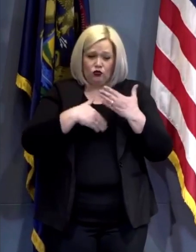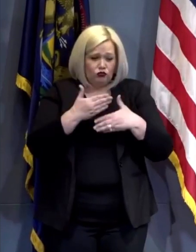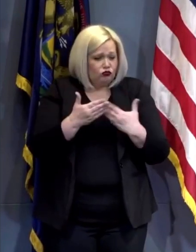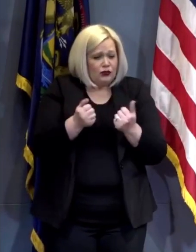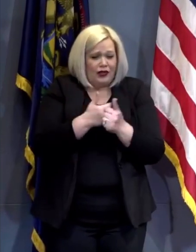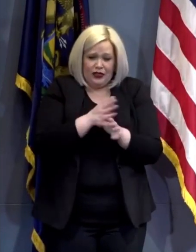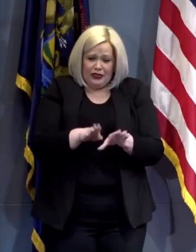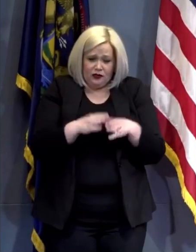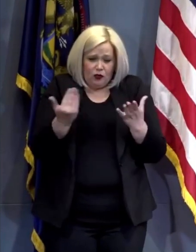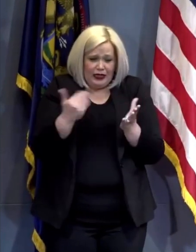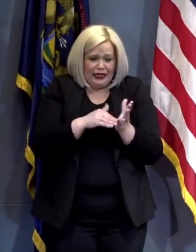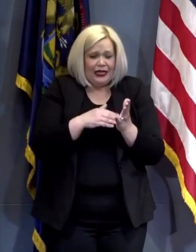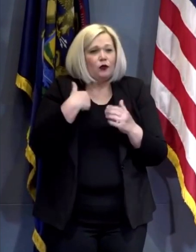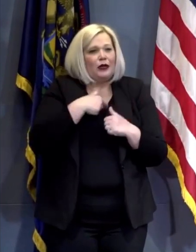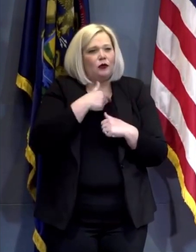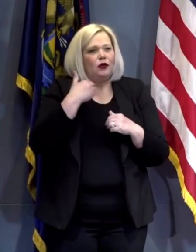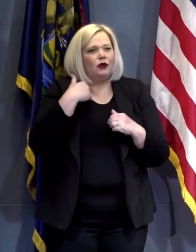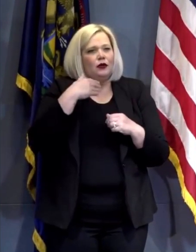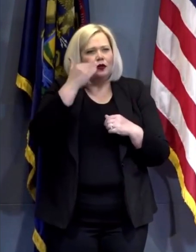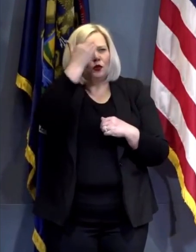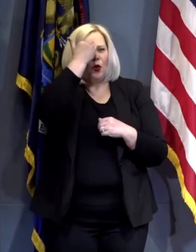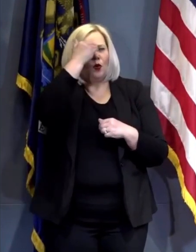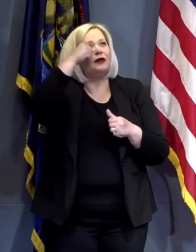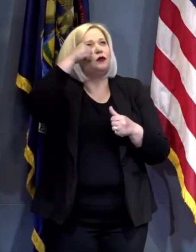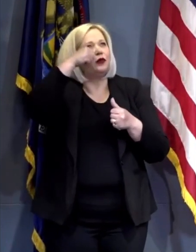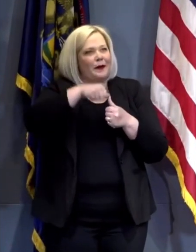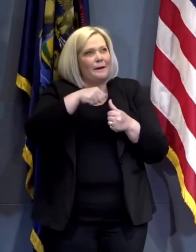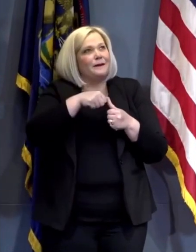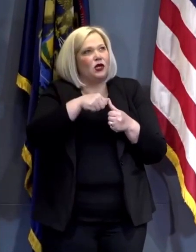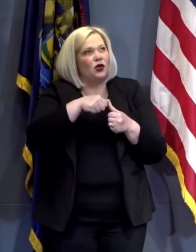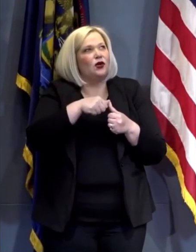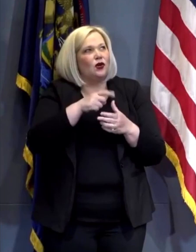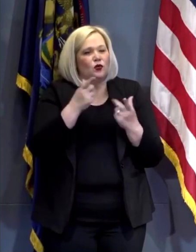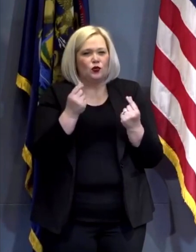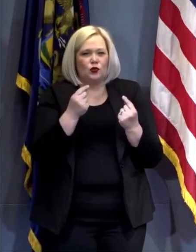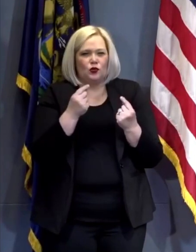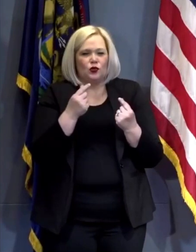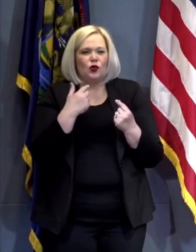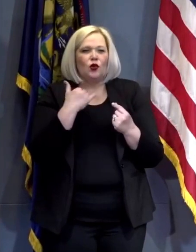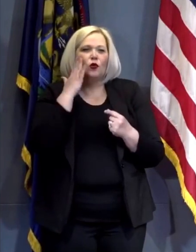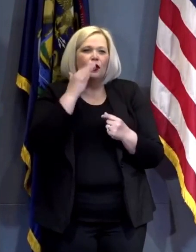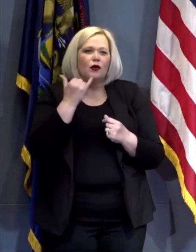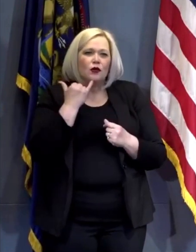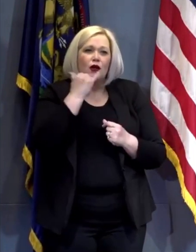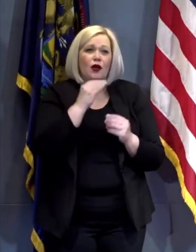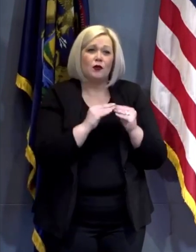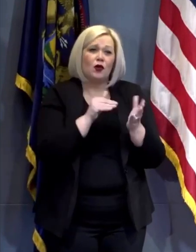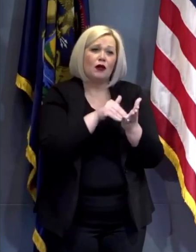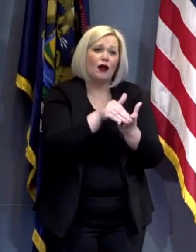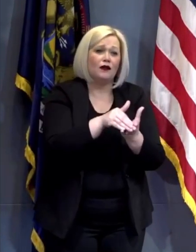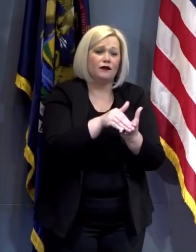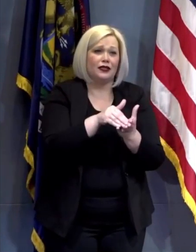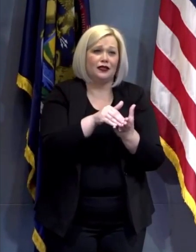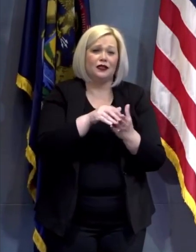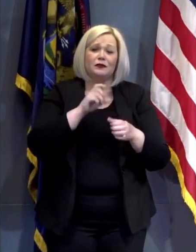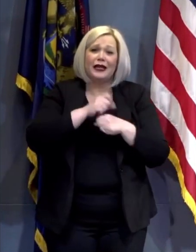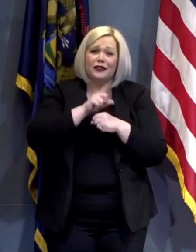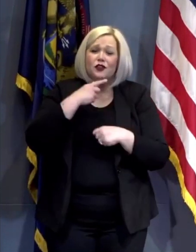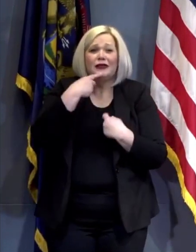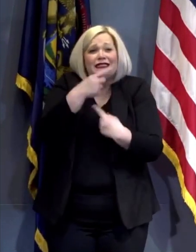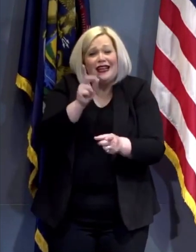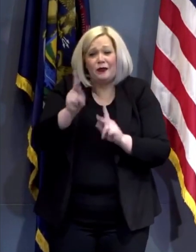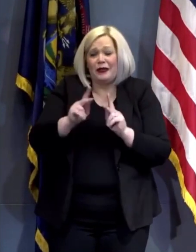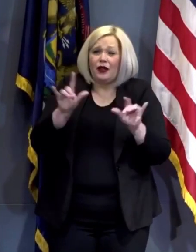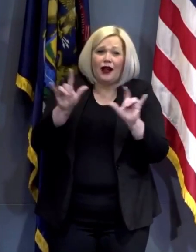spend time with one another we're going to call a little bit more often we're going to say I love you a little more forcefully we're going to have more meaningful